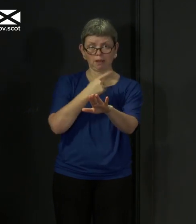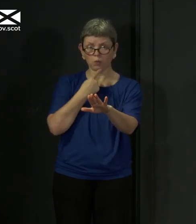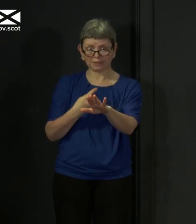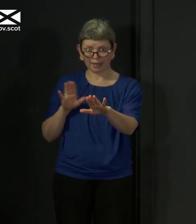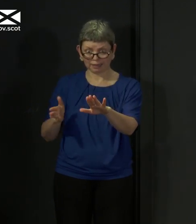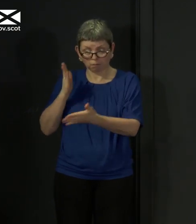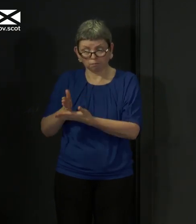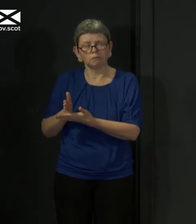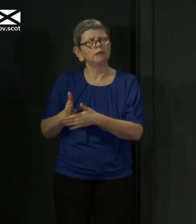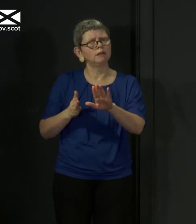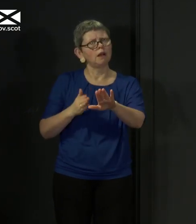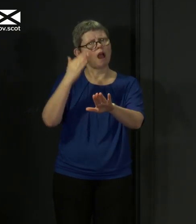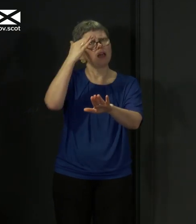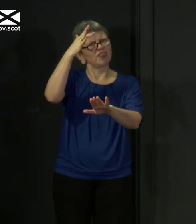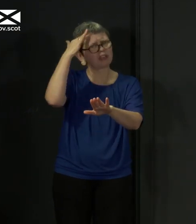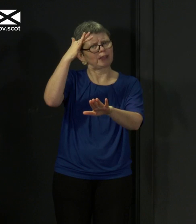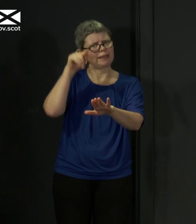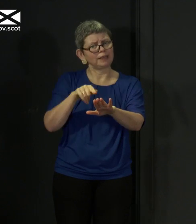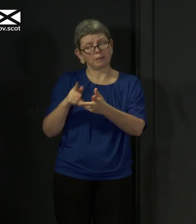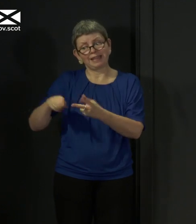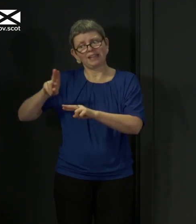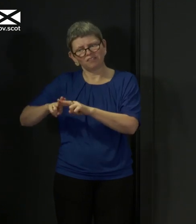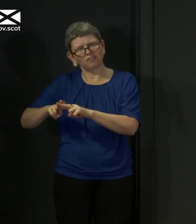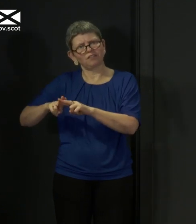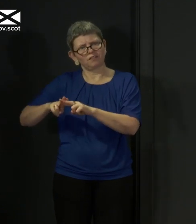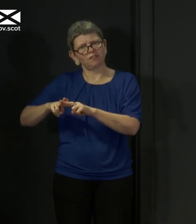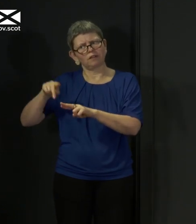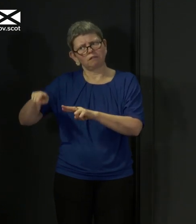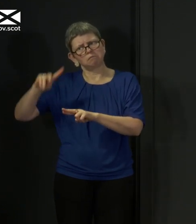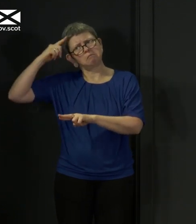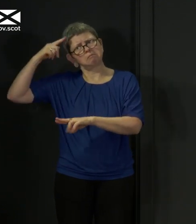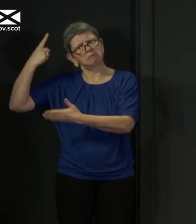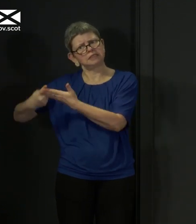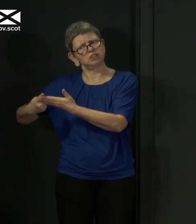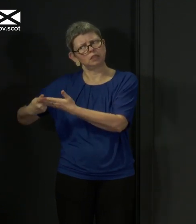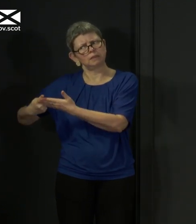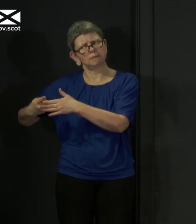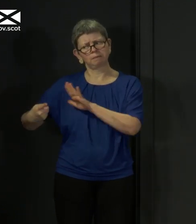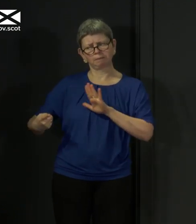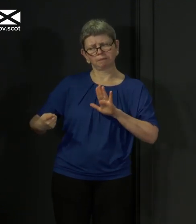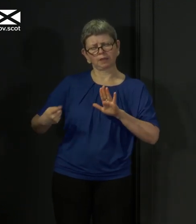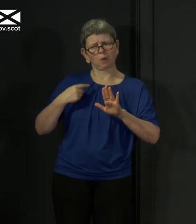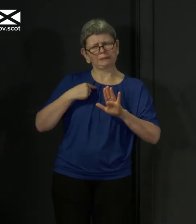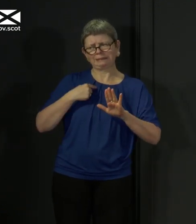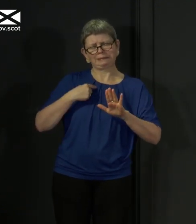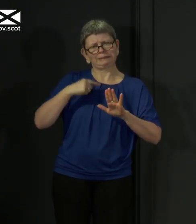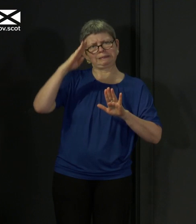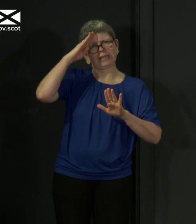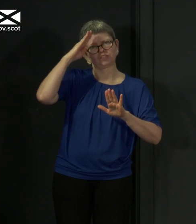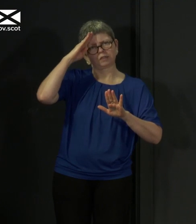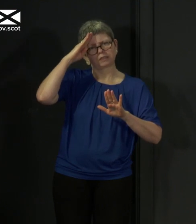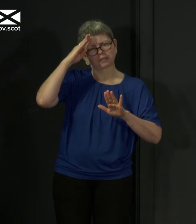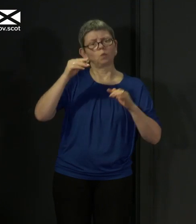saying that this is going to happen. If the government in London decided that it wanted to do that, then clearly there we would have a decision to make about